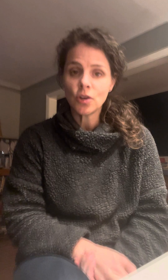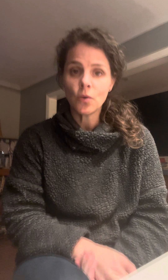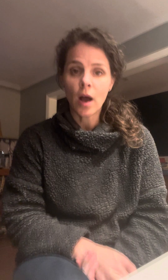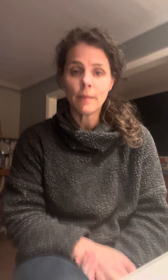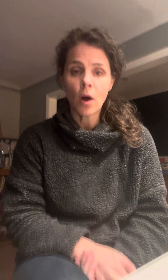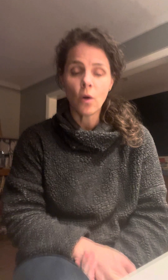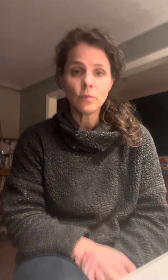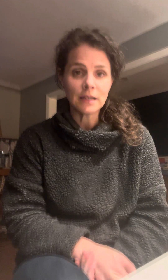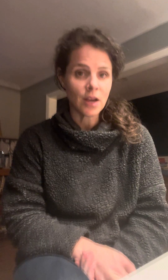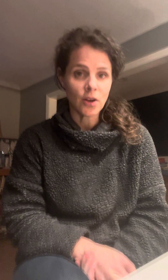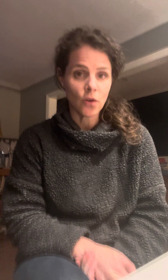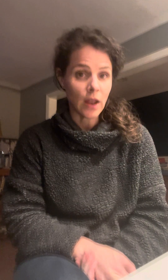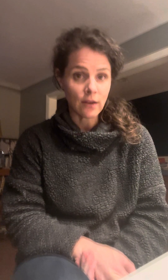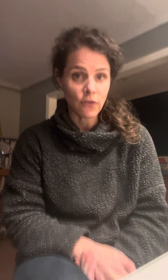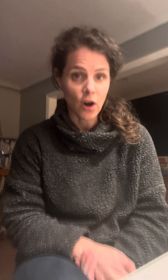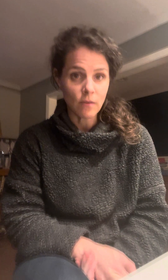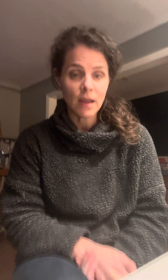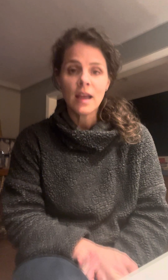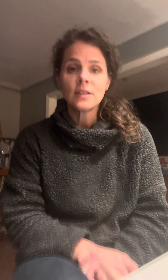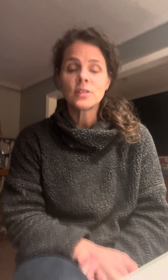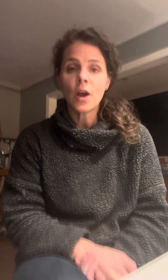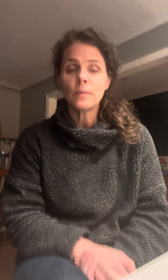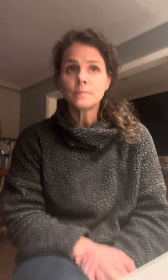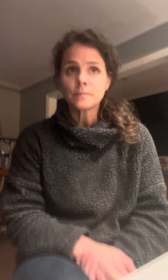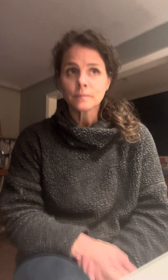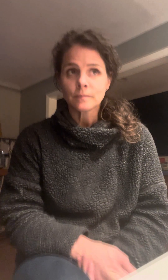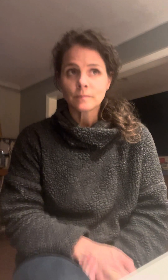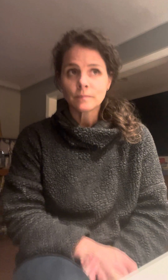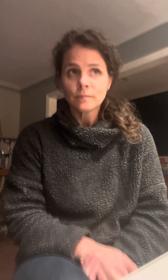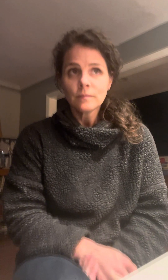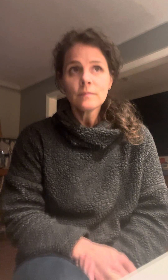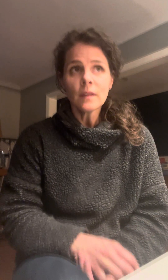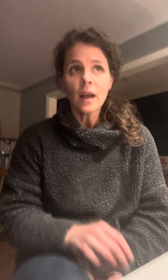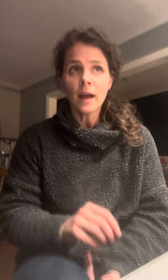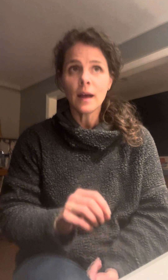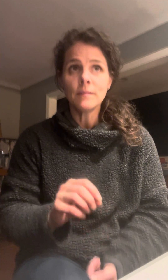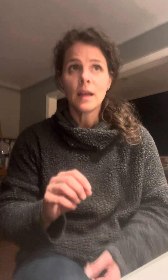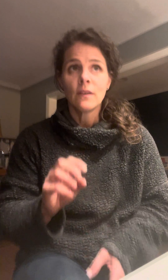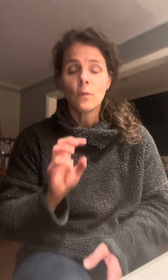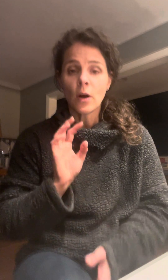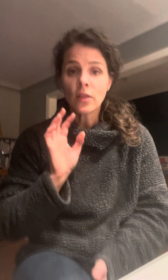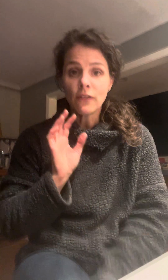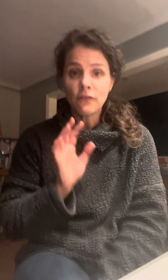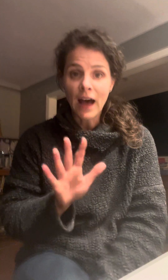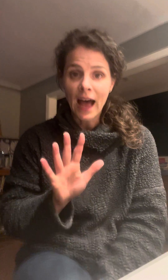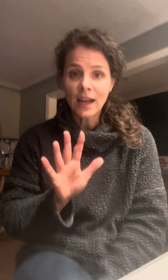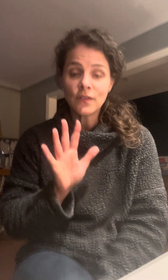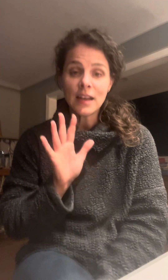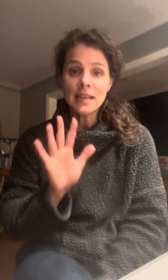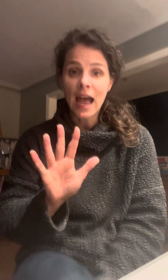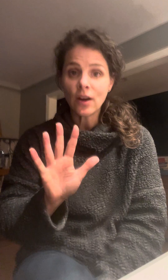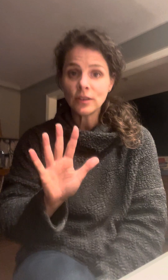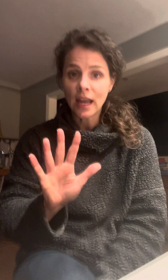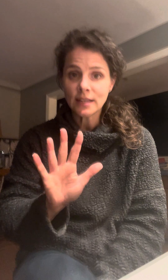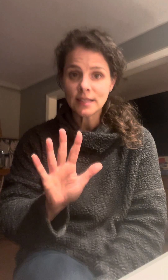Old MacDonald had a farm. So, what are the five noun cases?